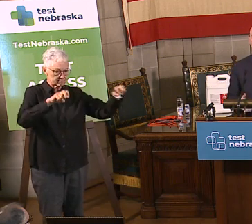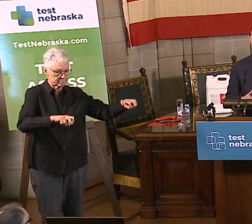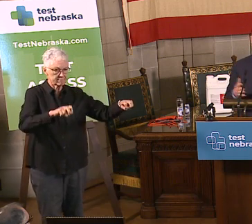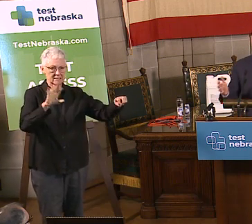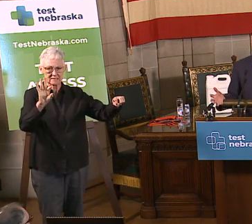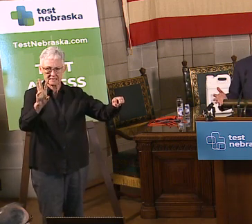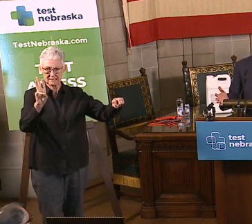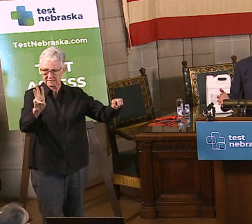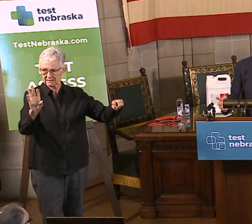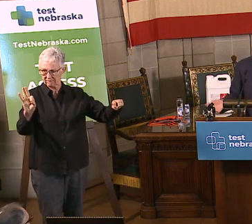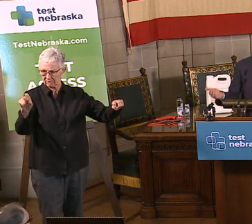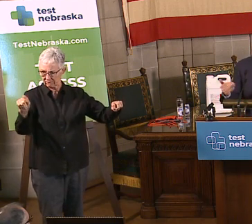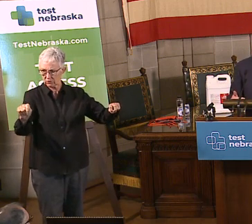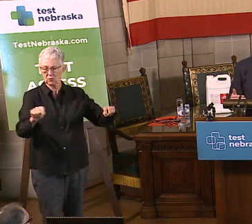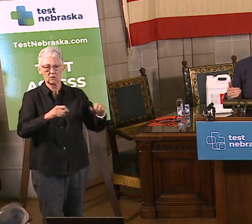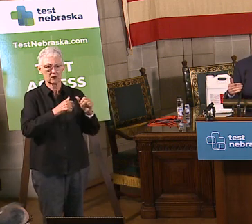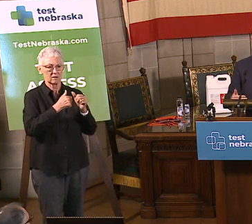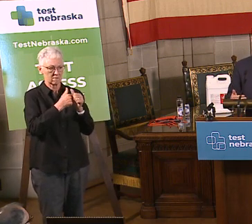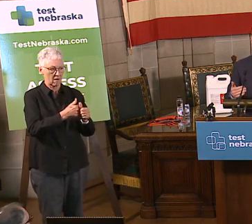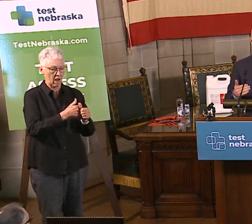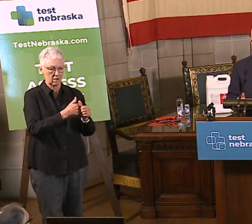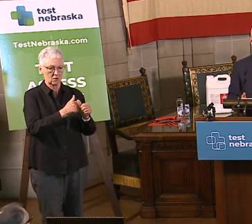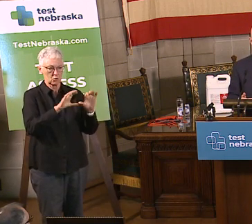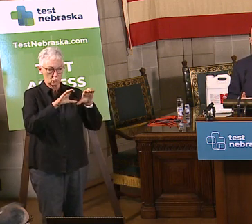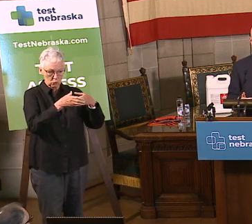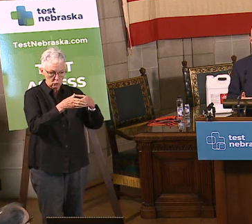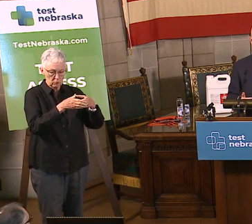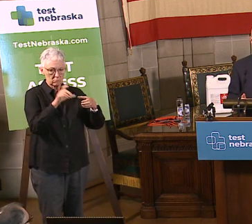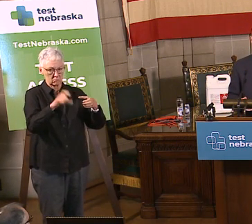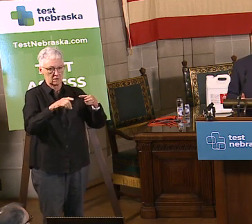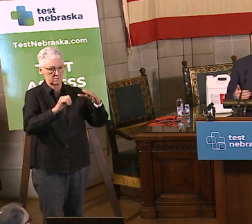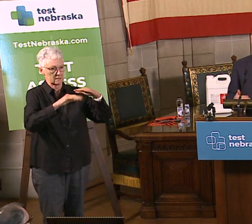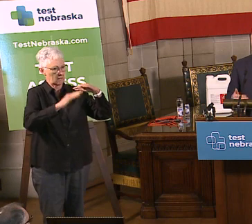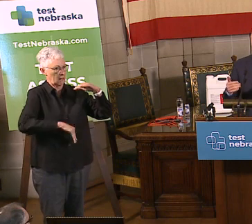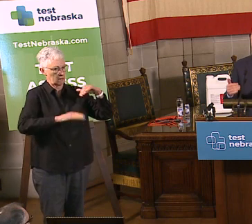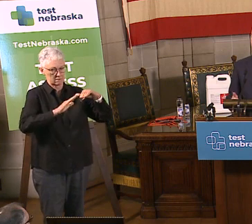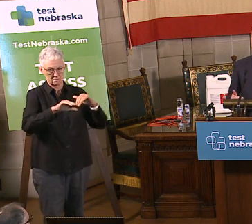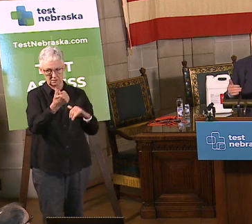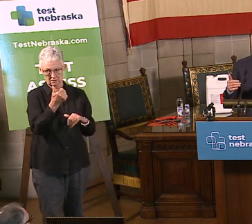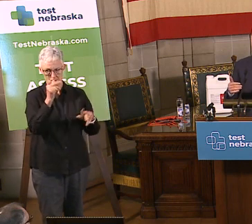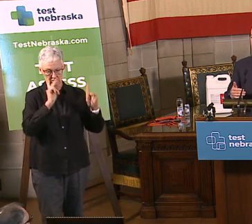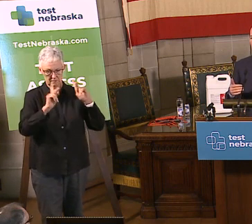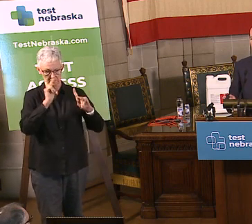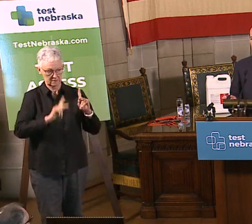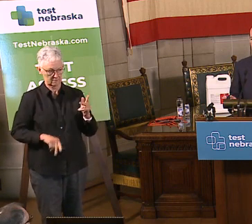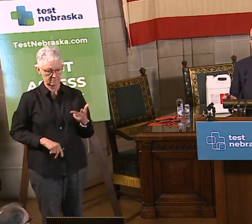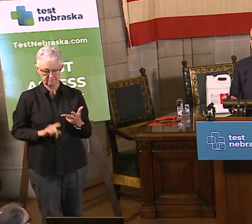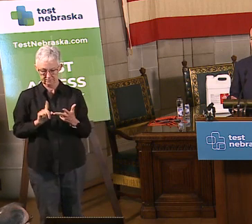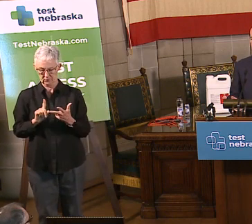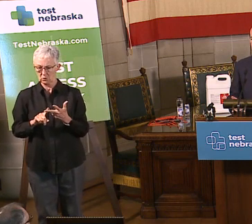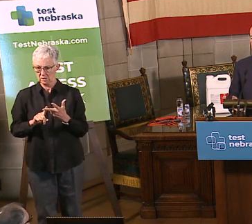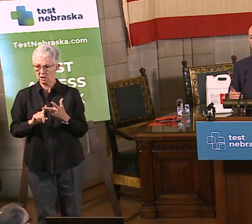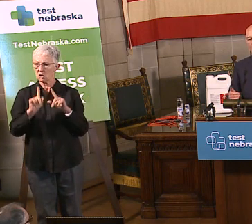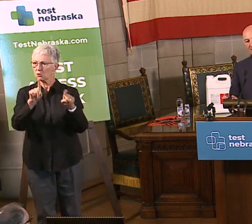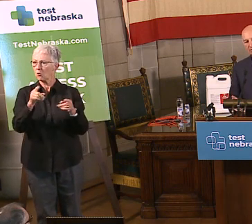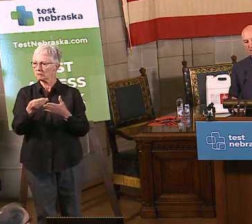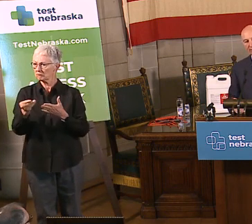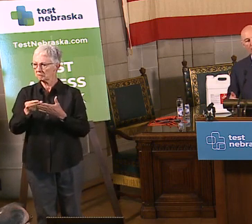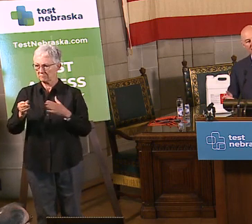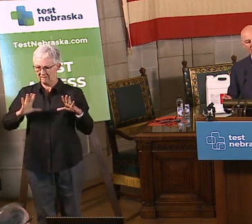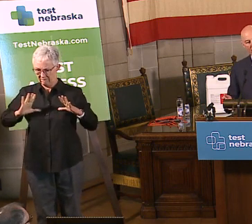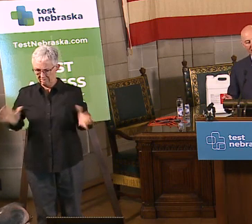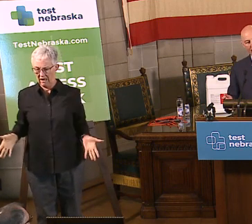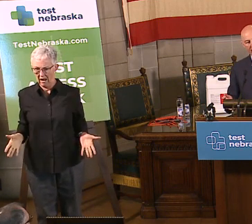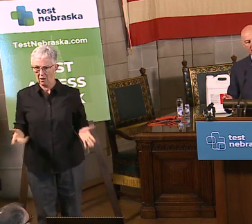ten-person rule, all that sort of thing. So continue to socially distance at work. Three, shop, but shop once a week. Go by